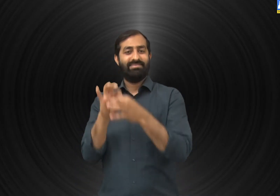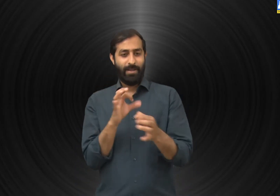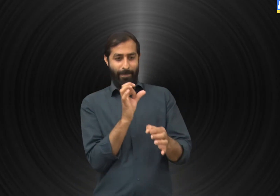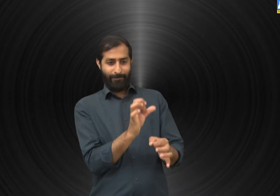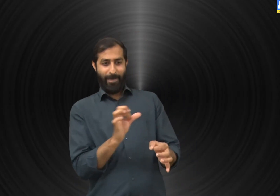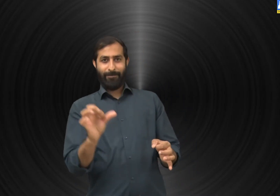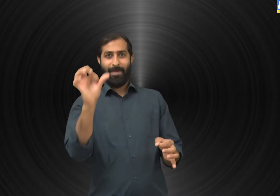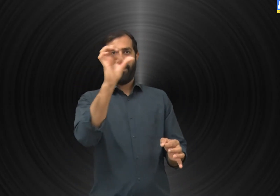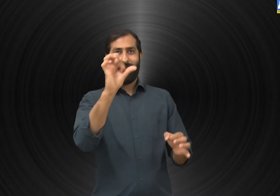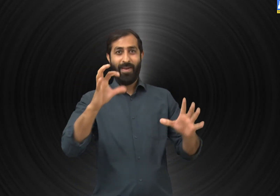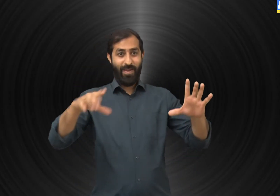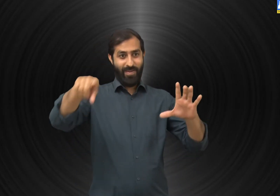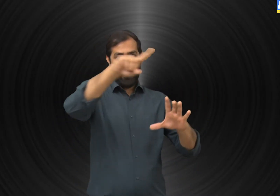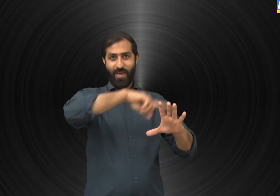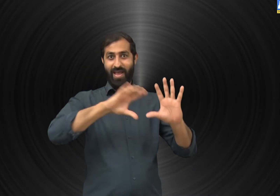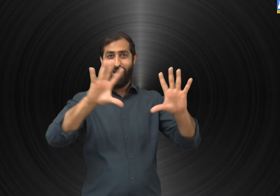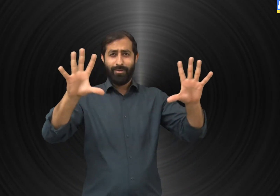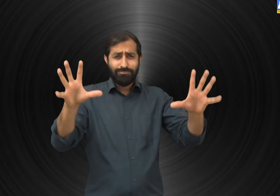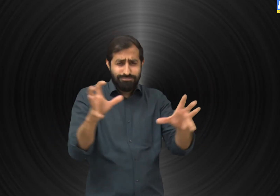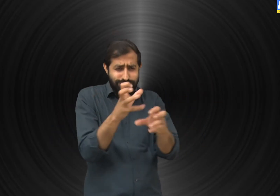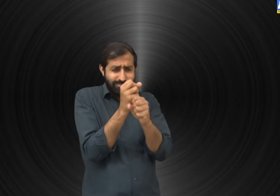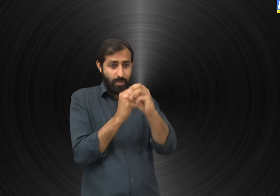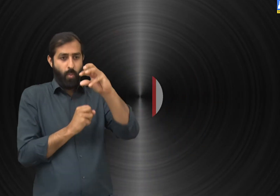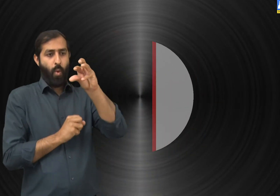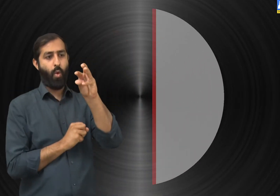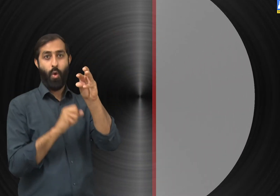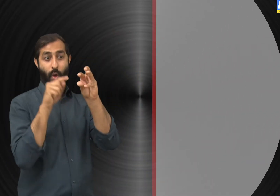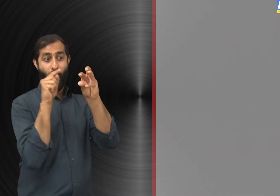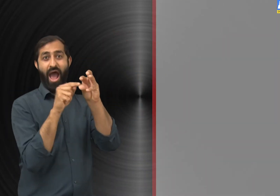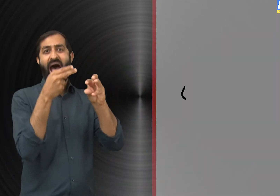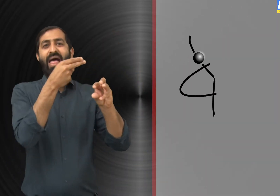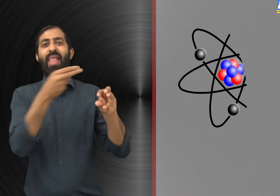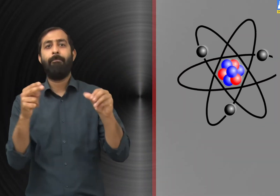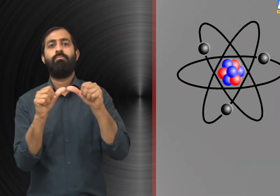These particles combine to form an atom.